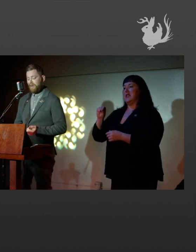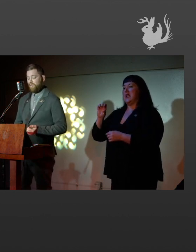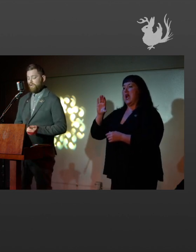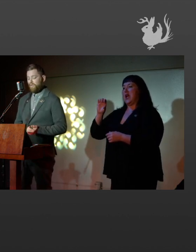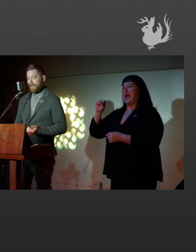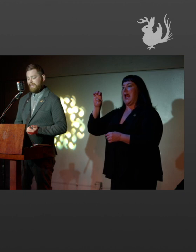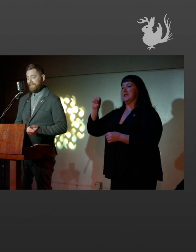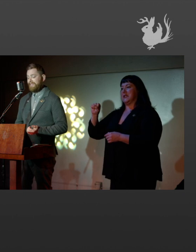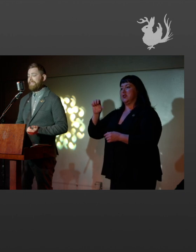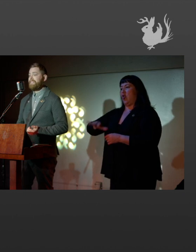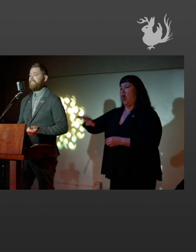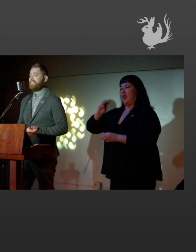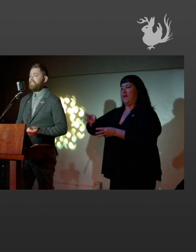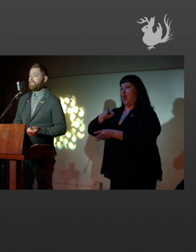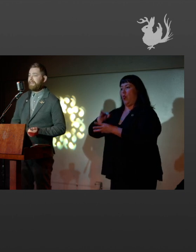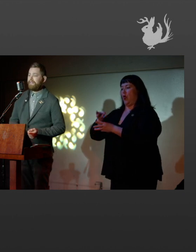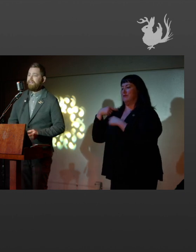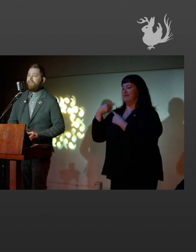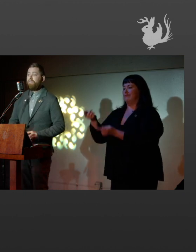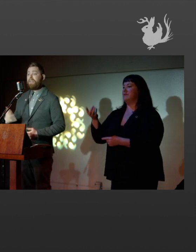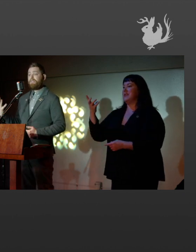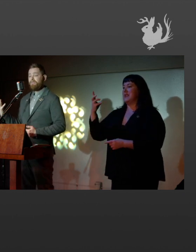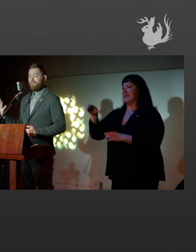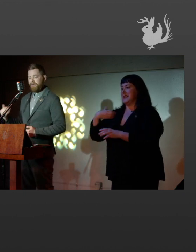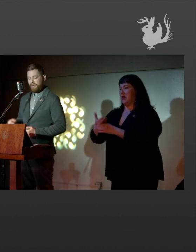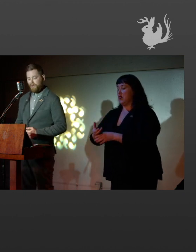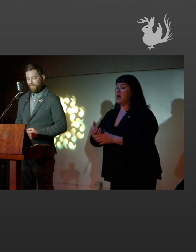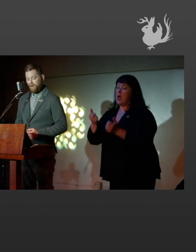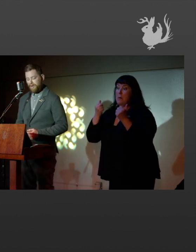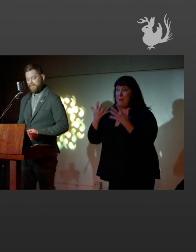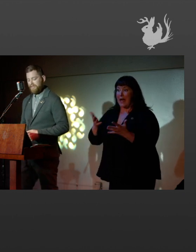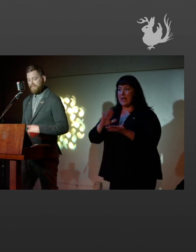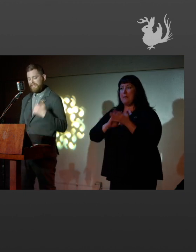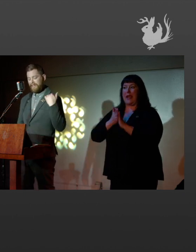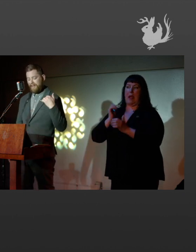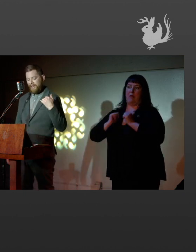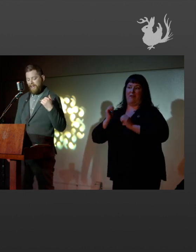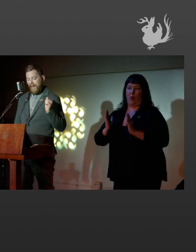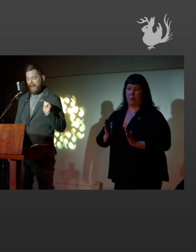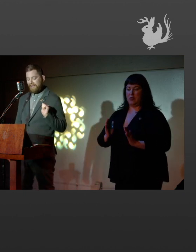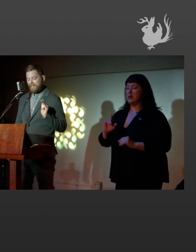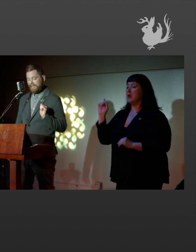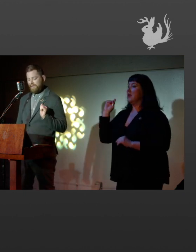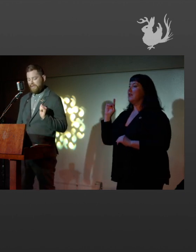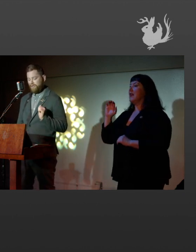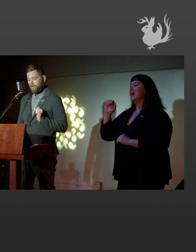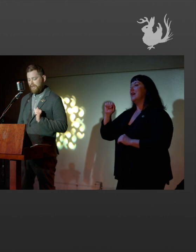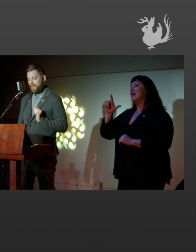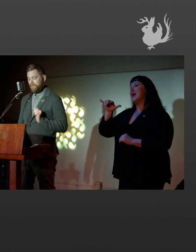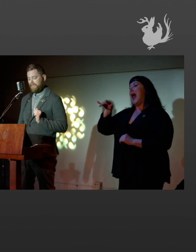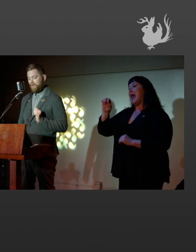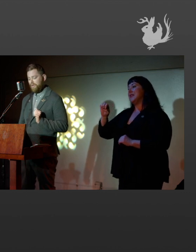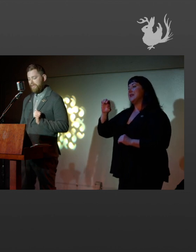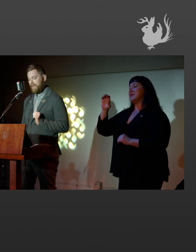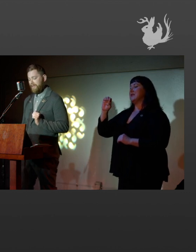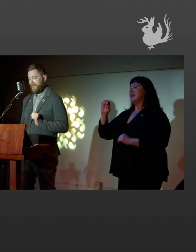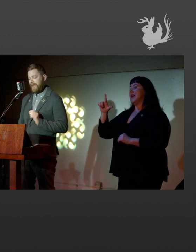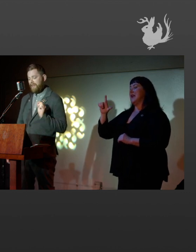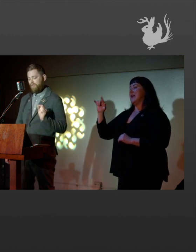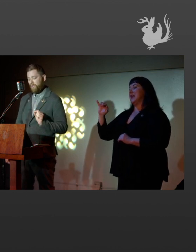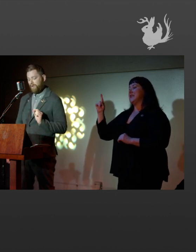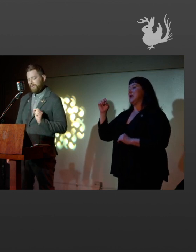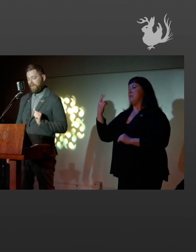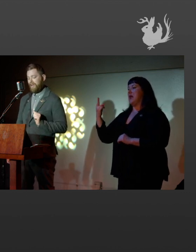documented worldwide since the 16th century. Many of them have become performers. This is Alice Elizabeth Doherty, who is the only